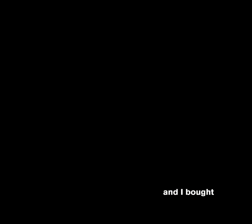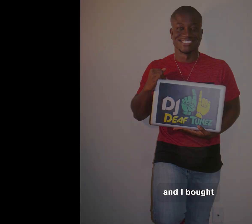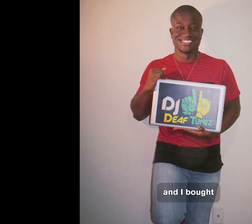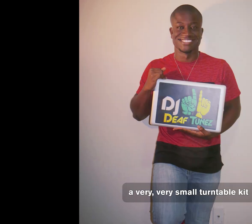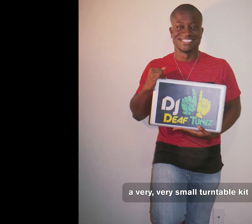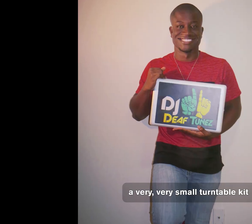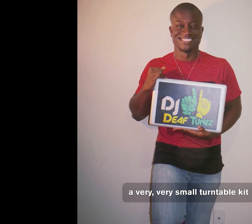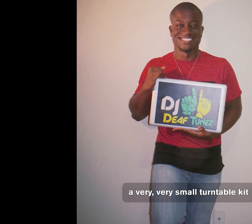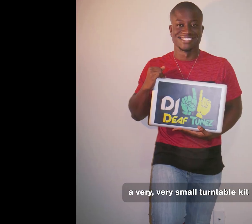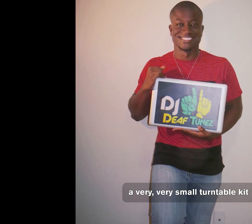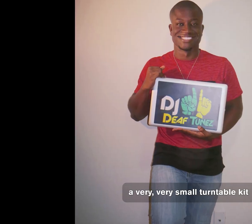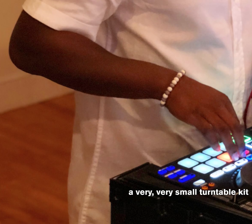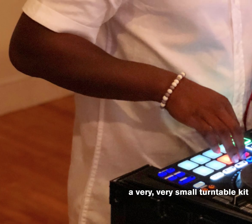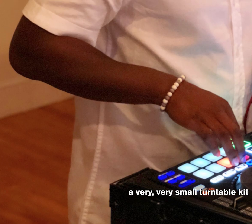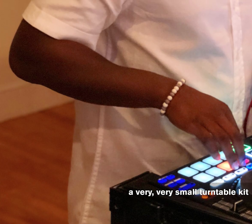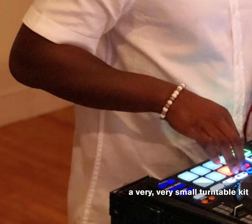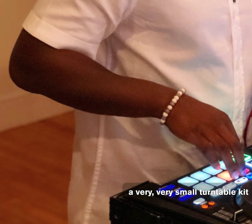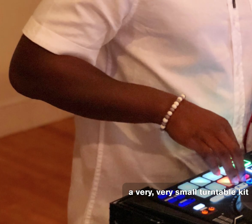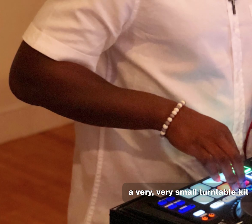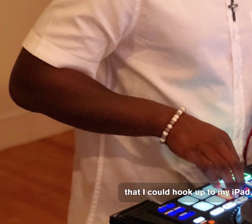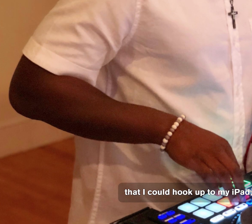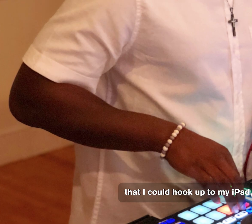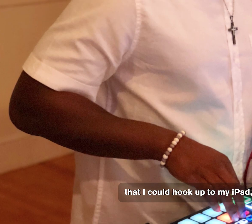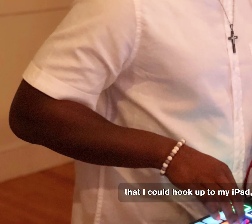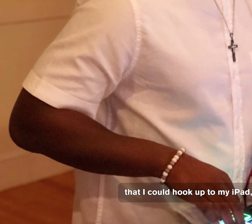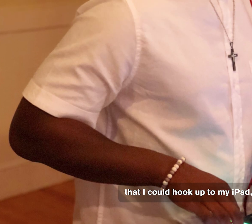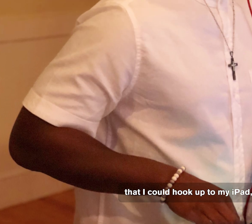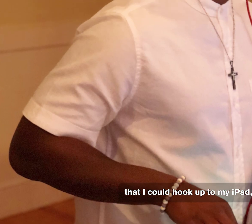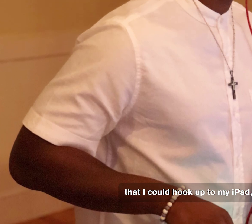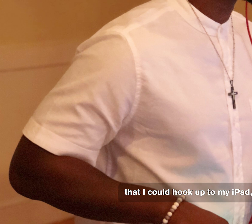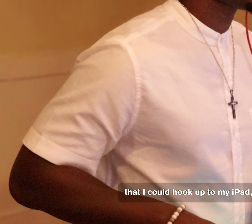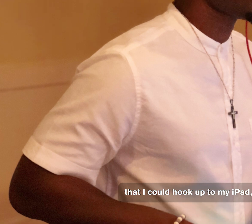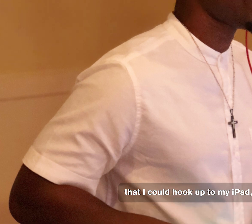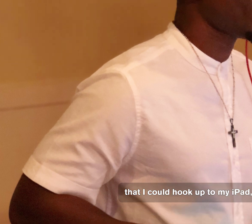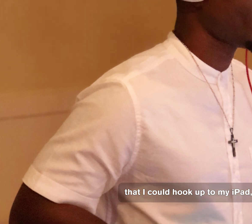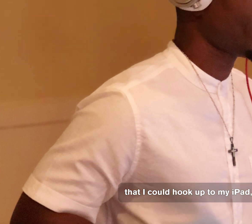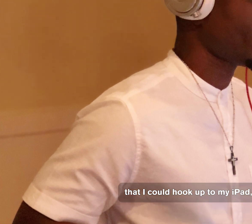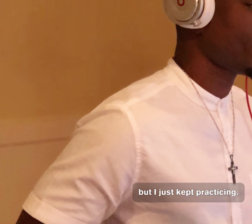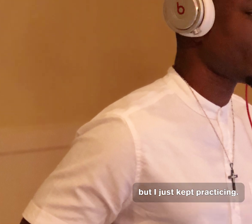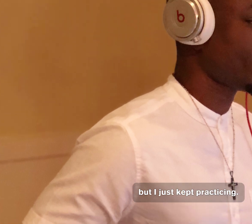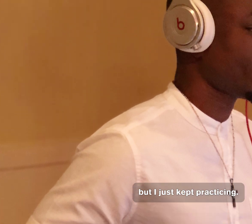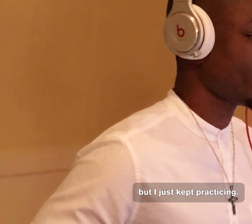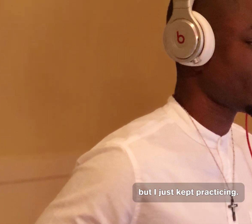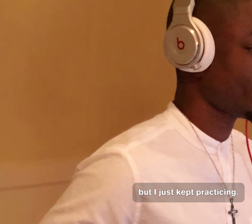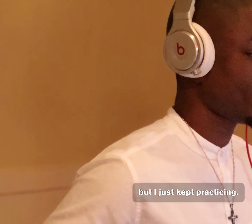a very, very small turntable kit that I could hook up to my iPad. But I just kept practicing.